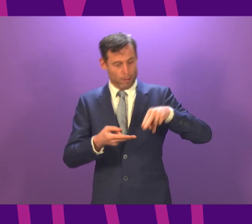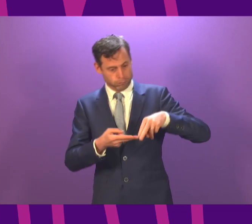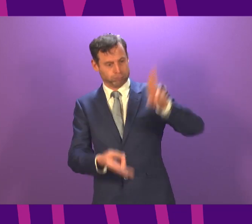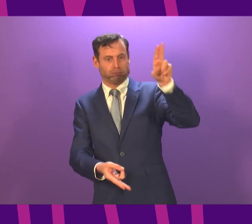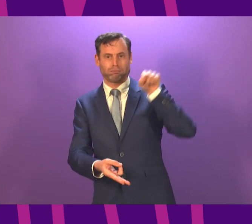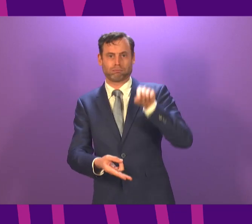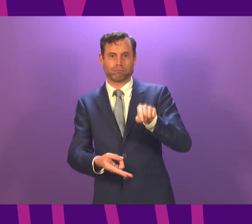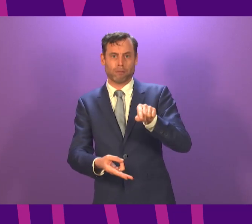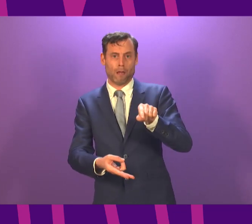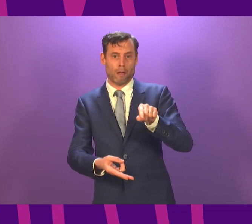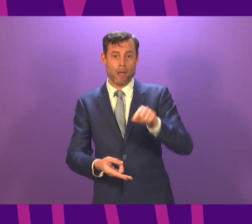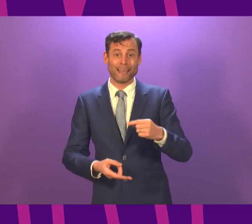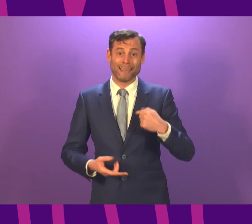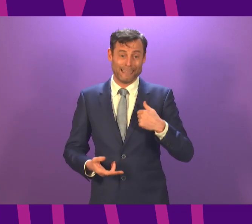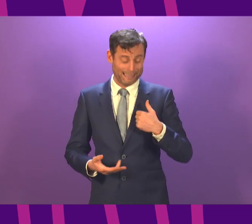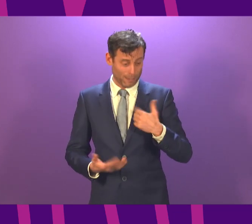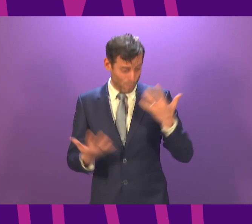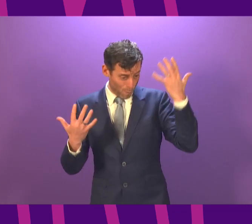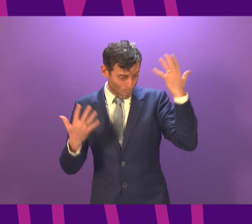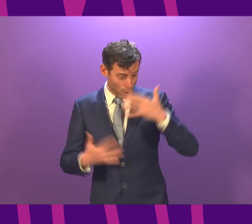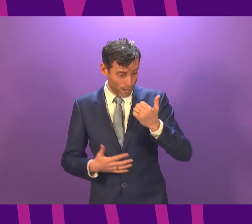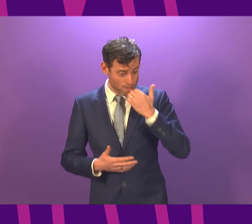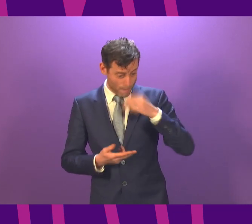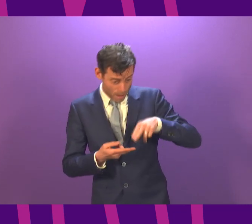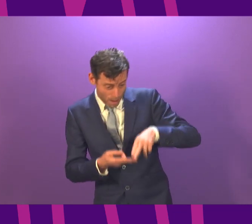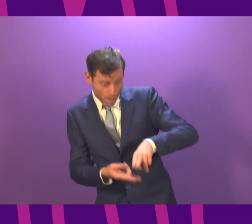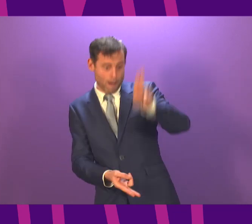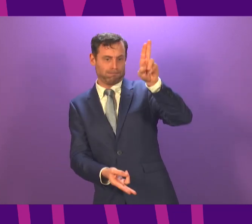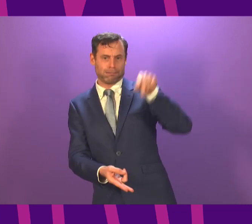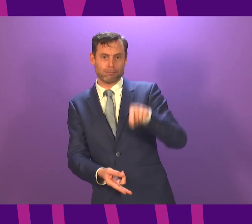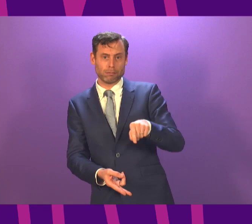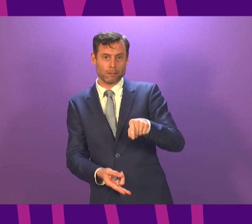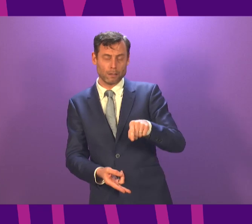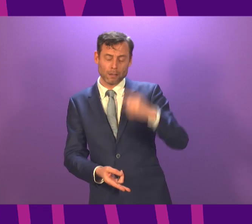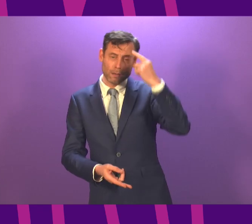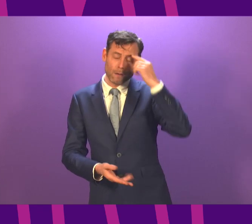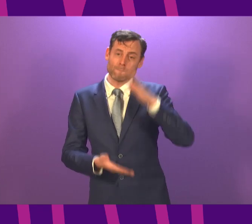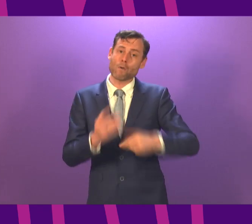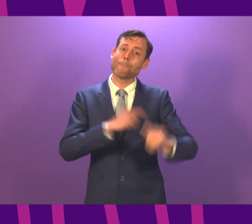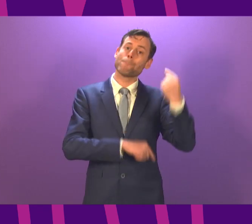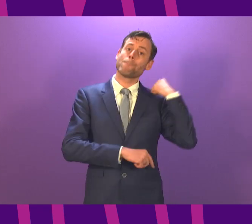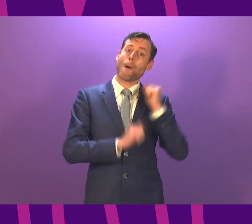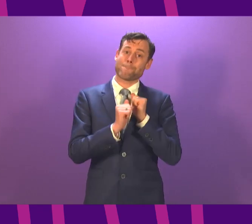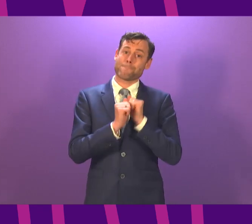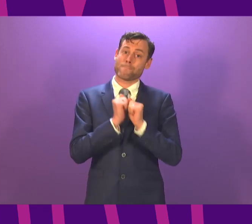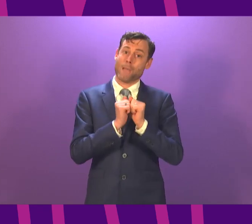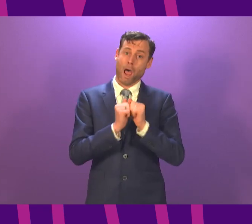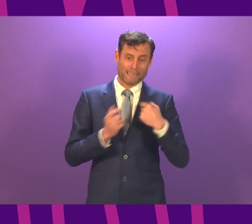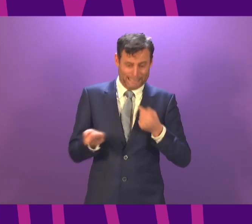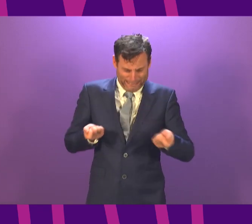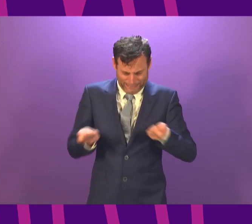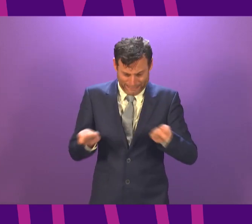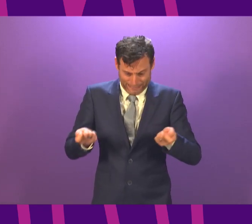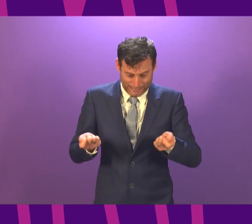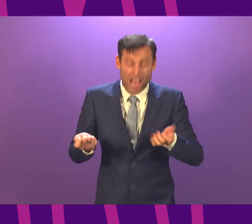that I am more concerned about the situation we face now than I have been at any time since March last year. In the week